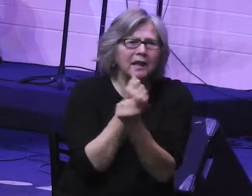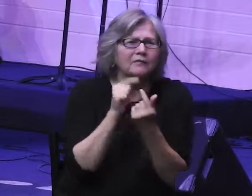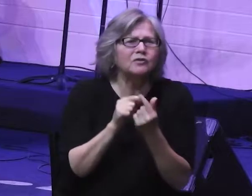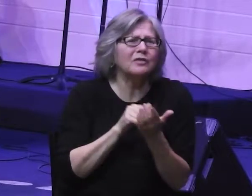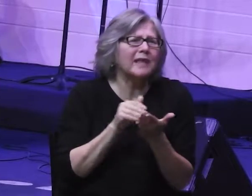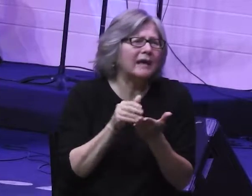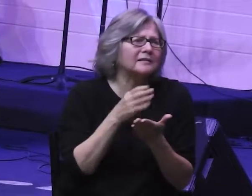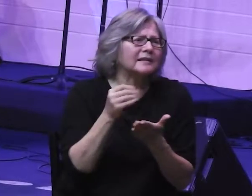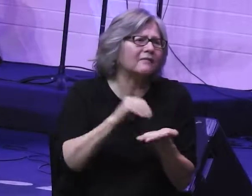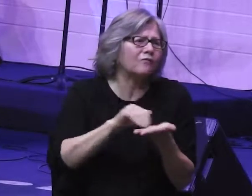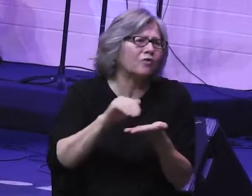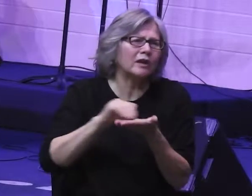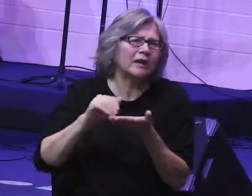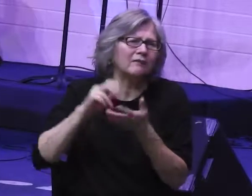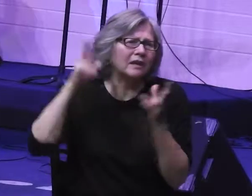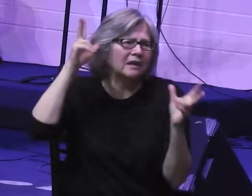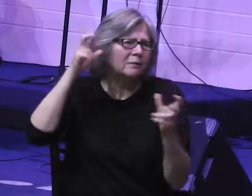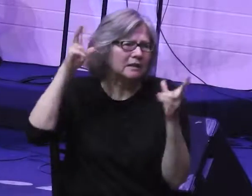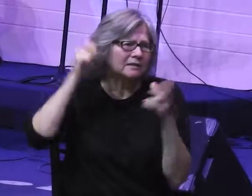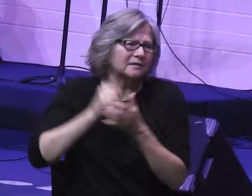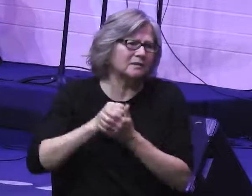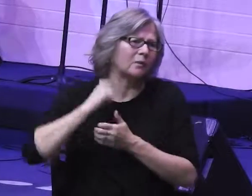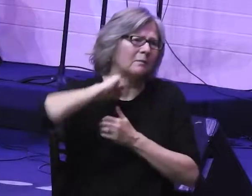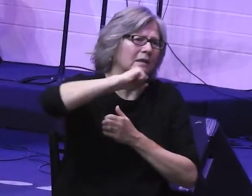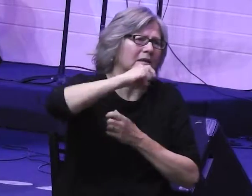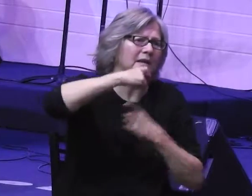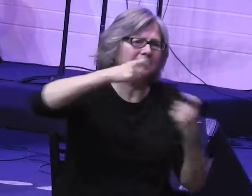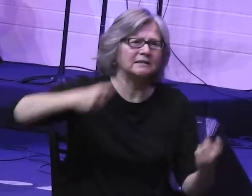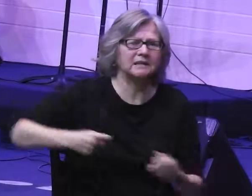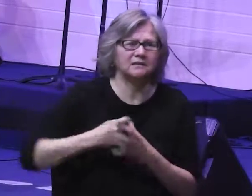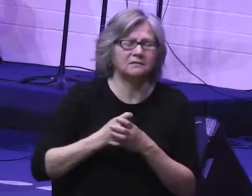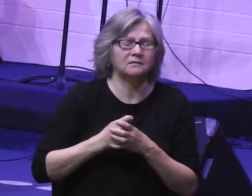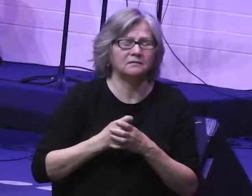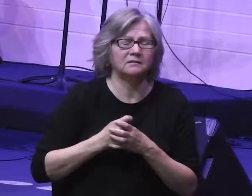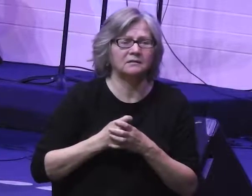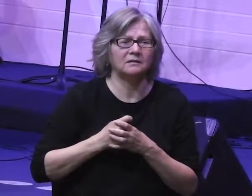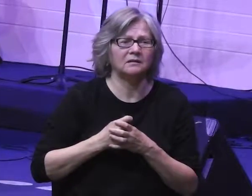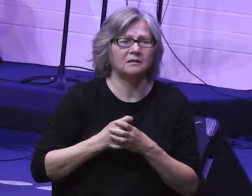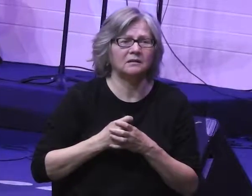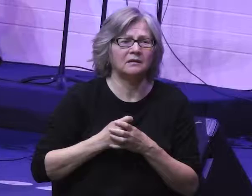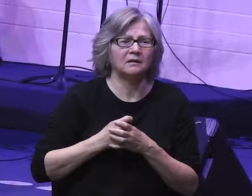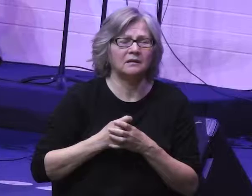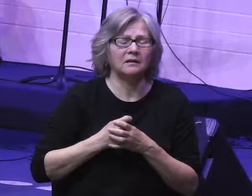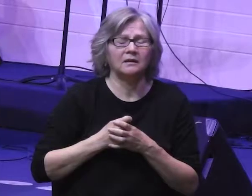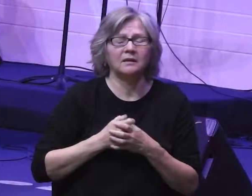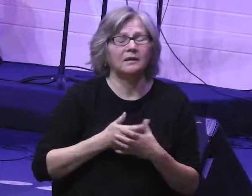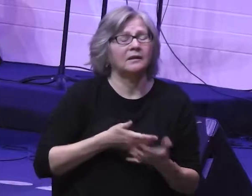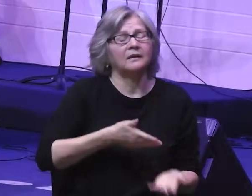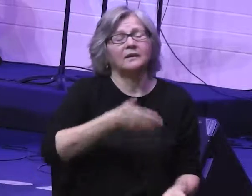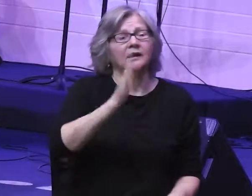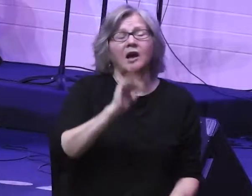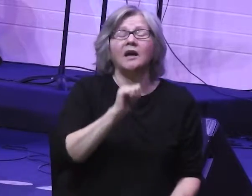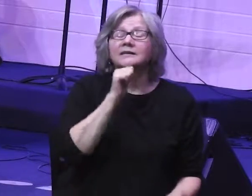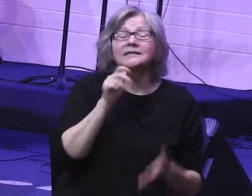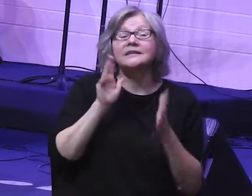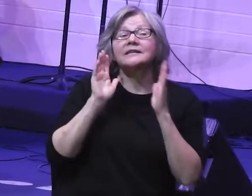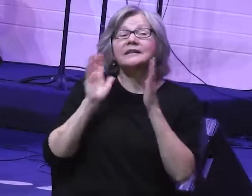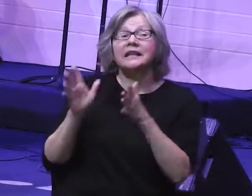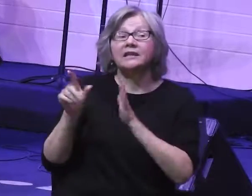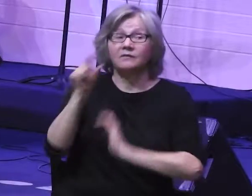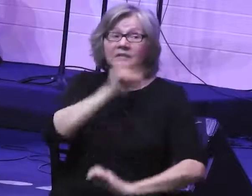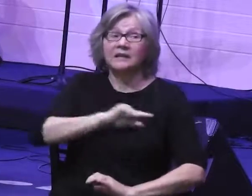and forgiving wickedness, rebellion, and sin. And yet he does not leave the guilty